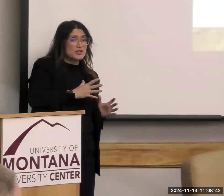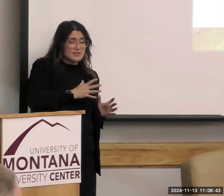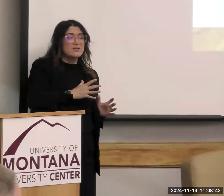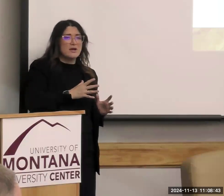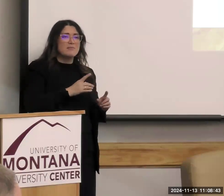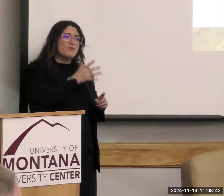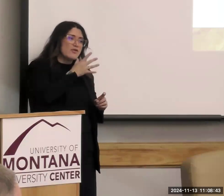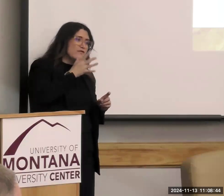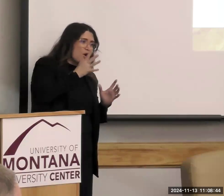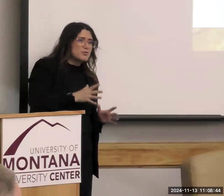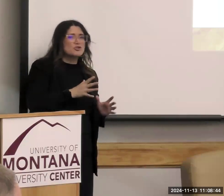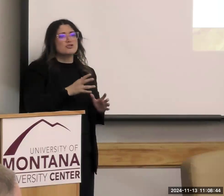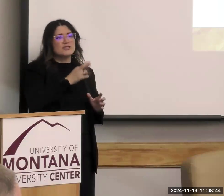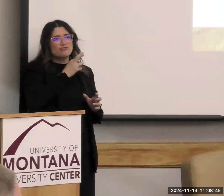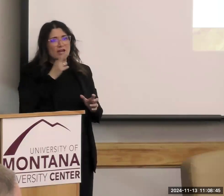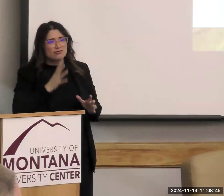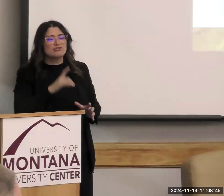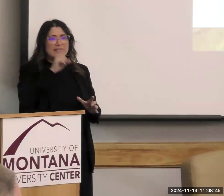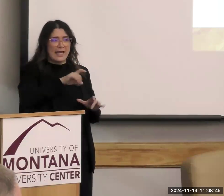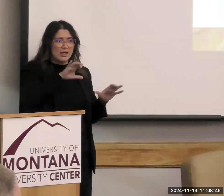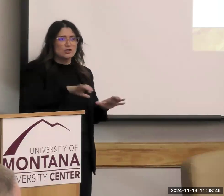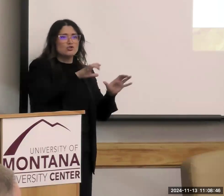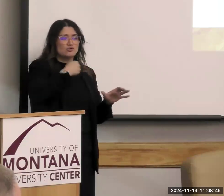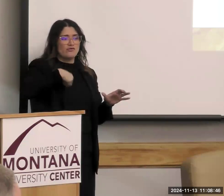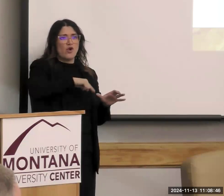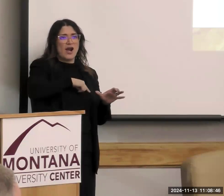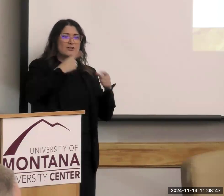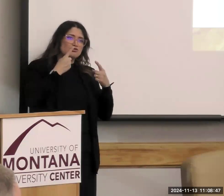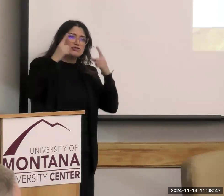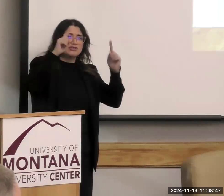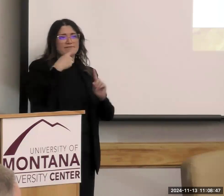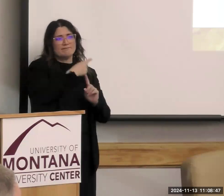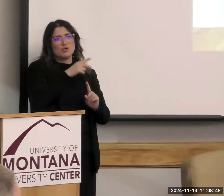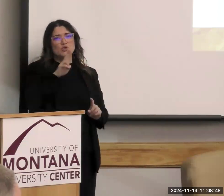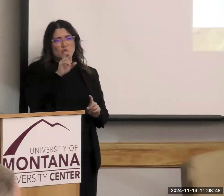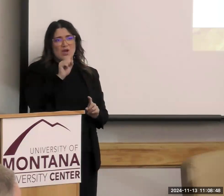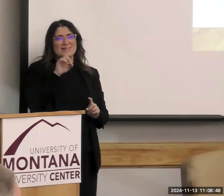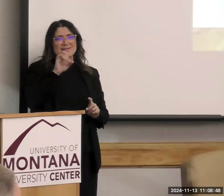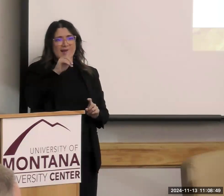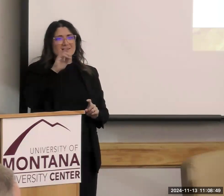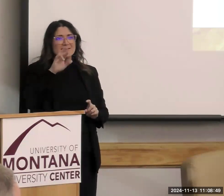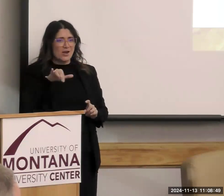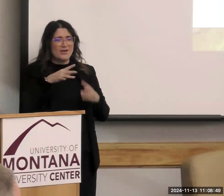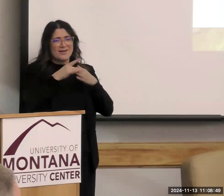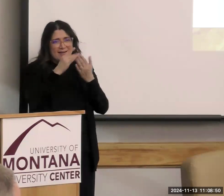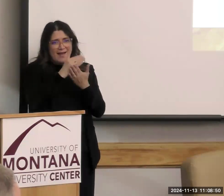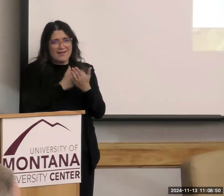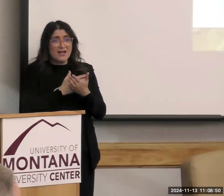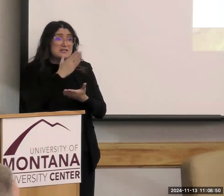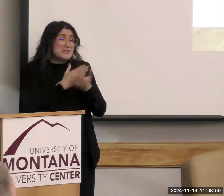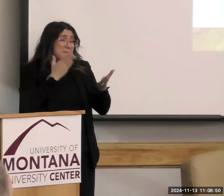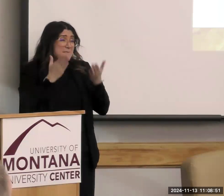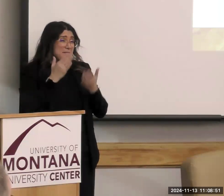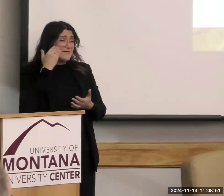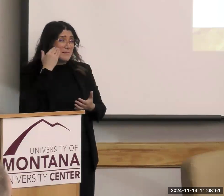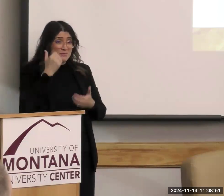ranchers had to do to help us achieve the U.S. Dietary Guidelines. Some of these might sound familiar to you. Can most of you